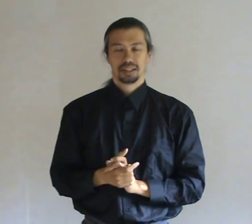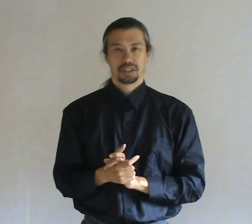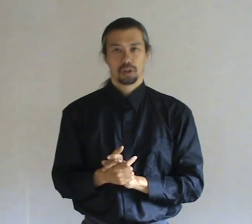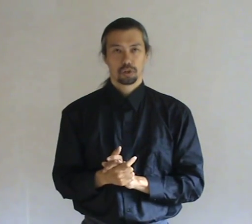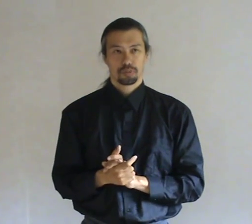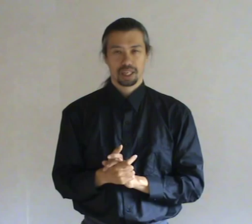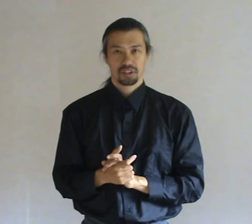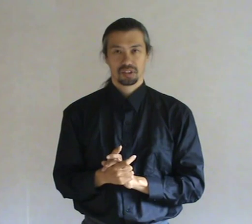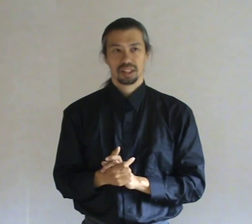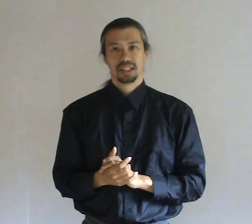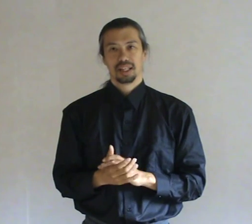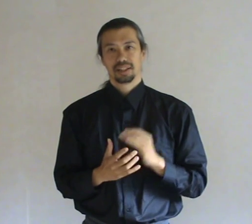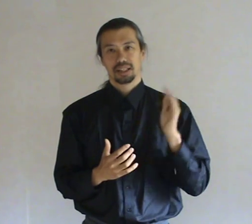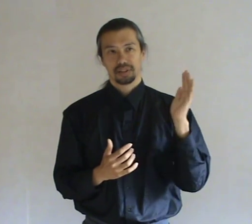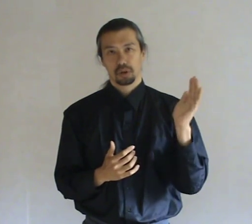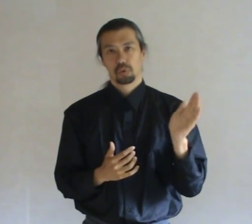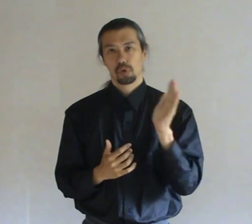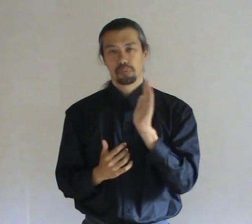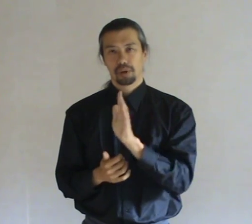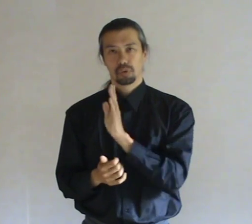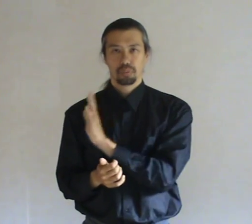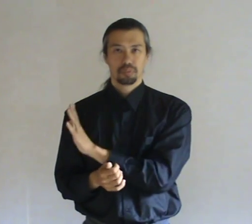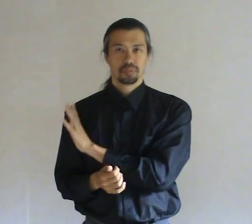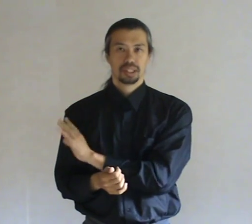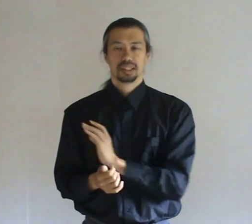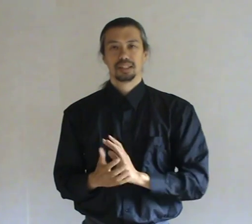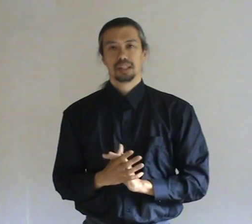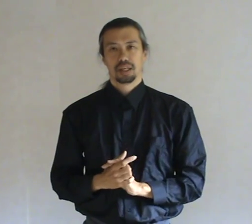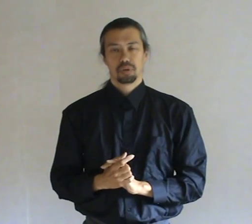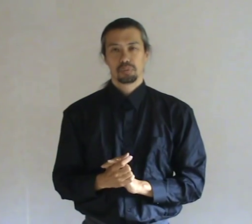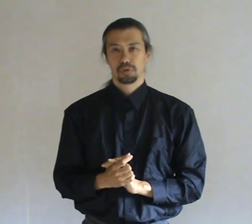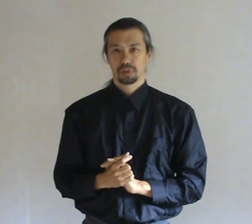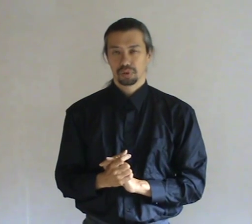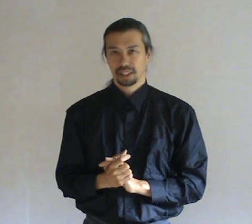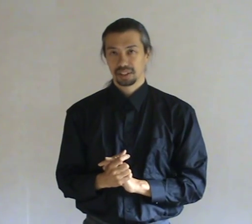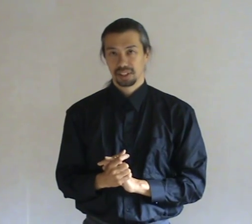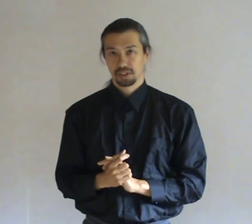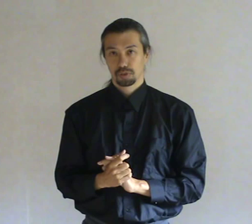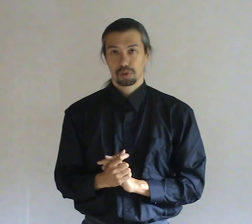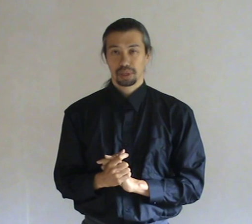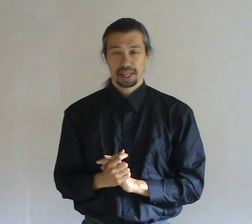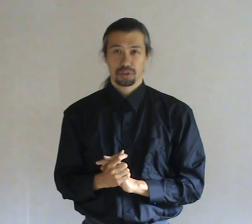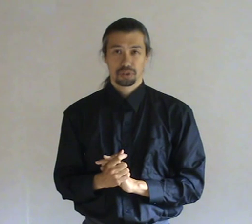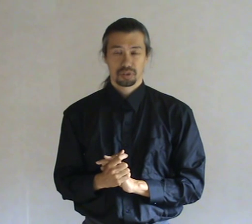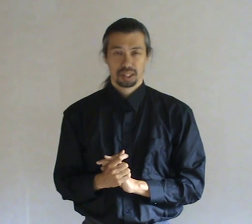The whole space. And then go room by room. Removing all the entities. From the house. Of house.